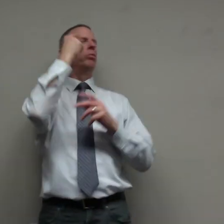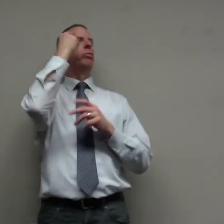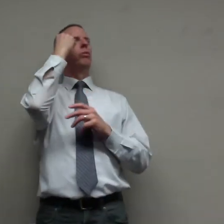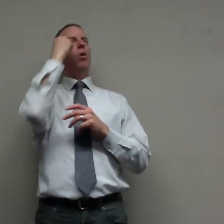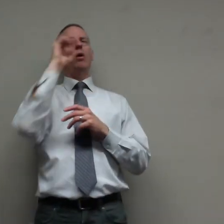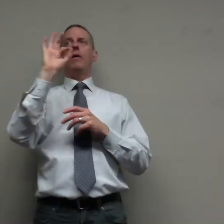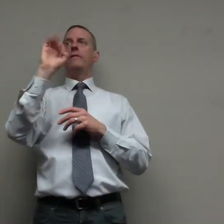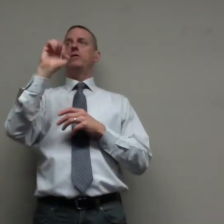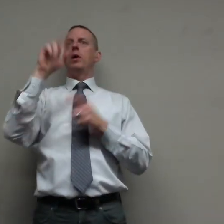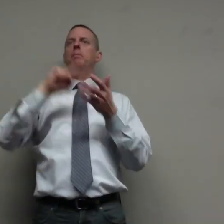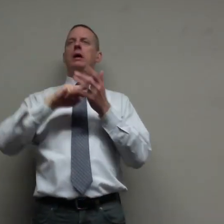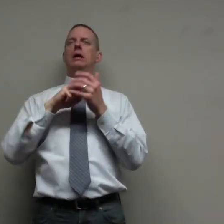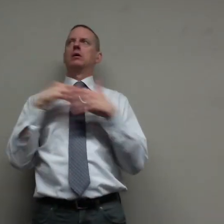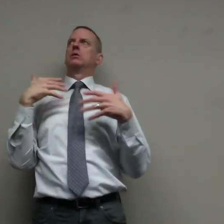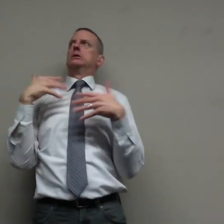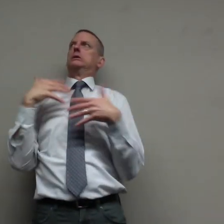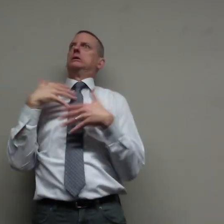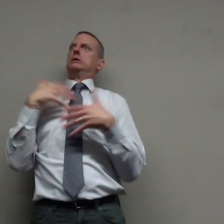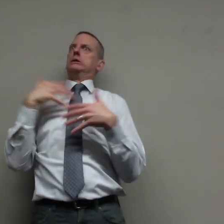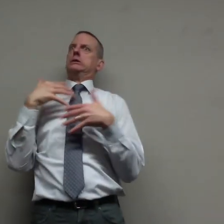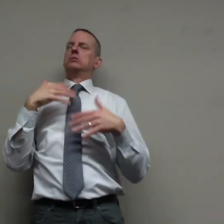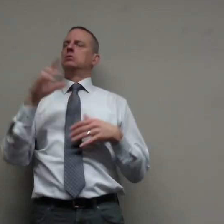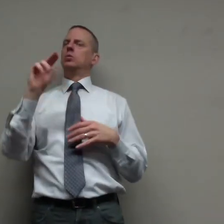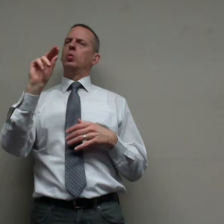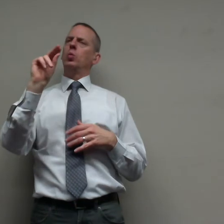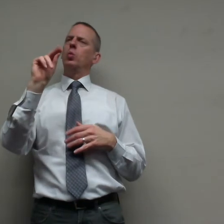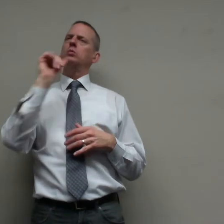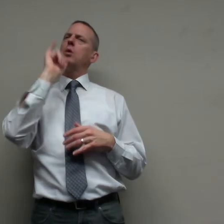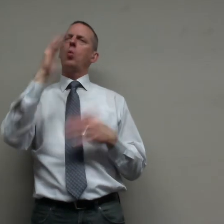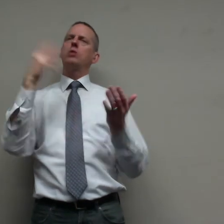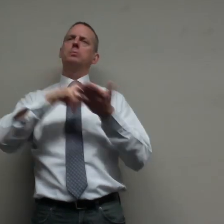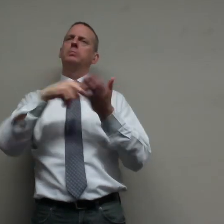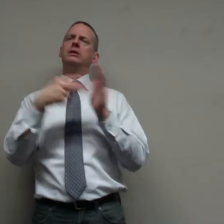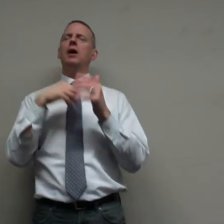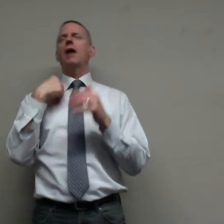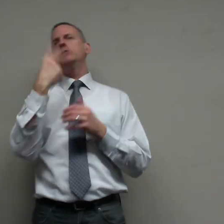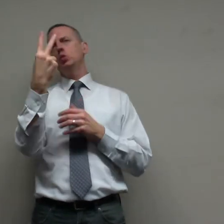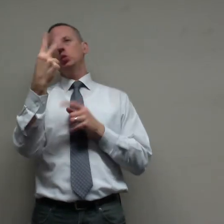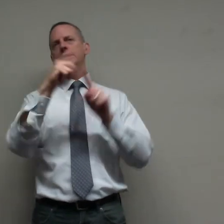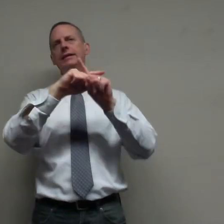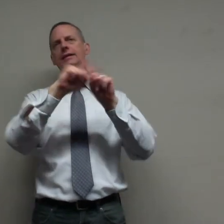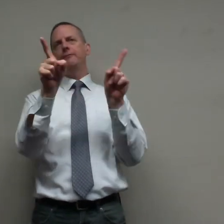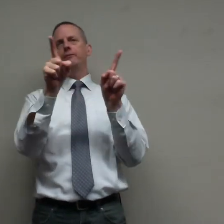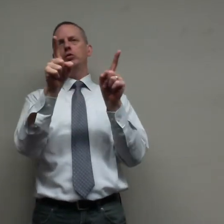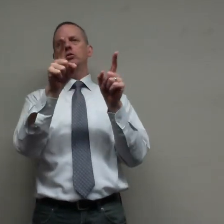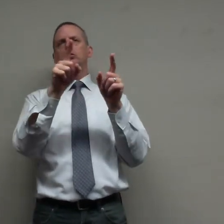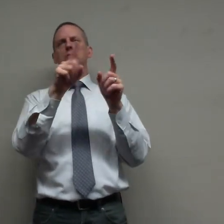some people think fear means to be afraid that's not the meaning there's two different meanings